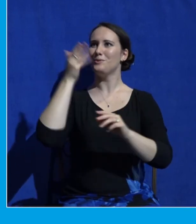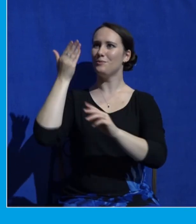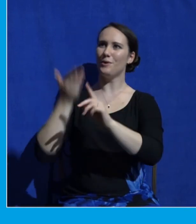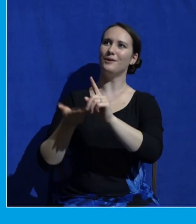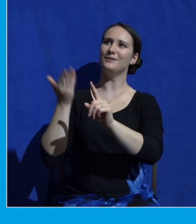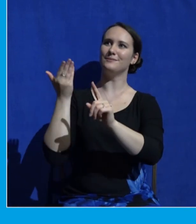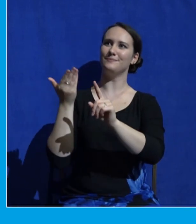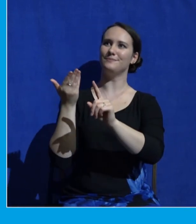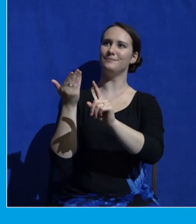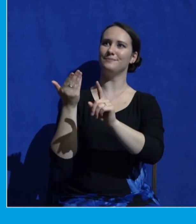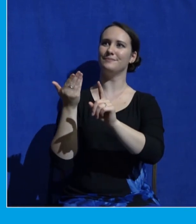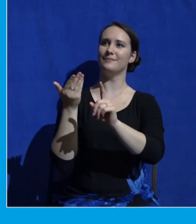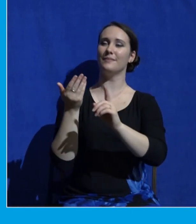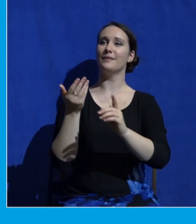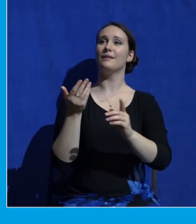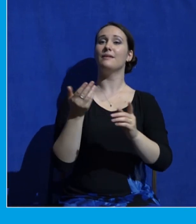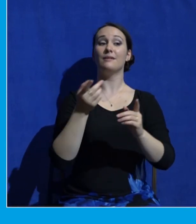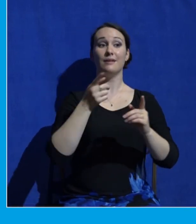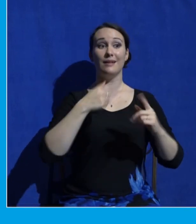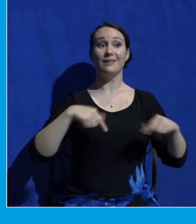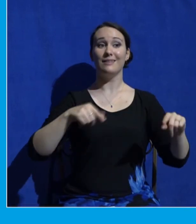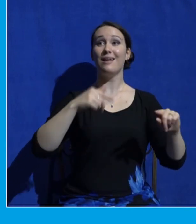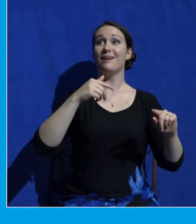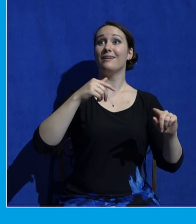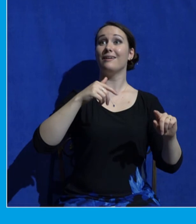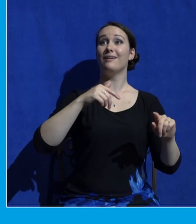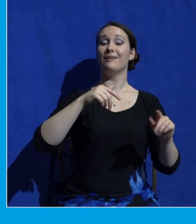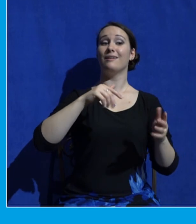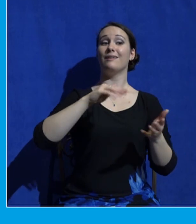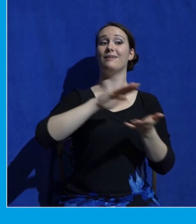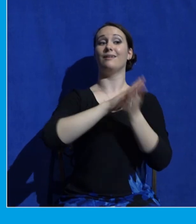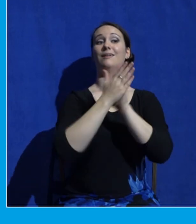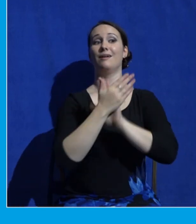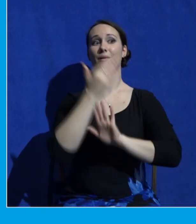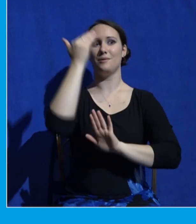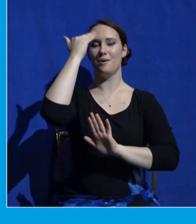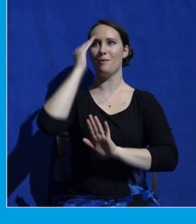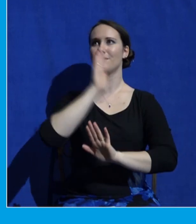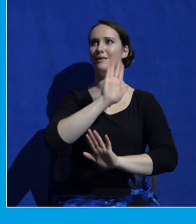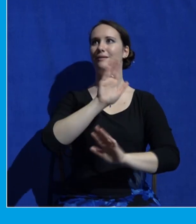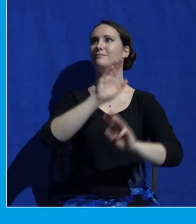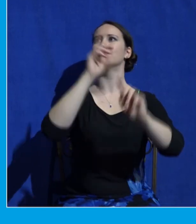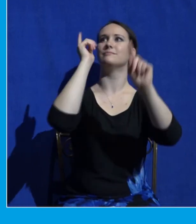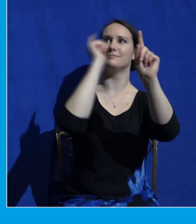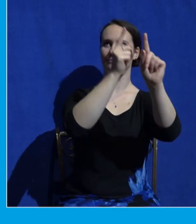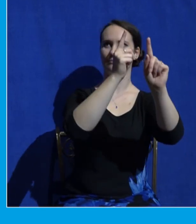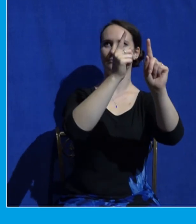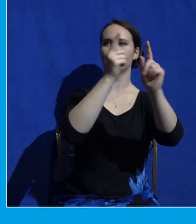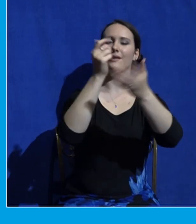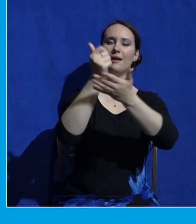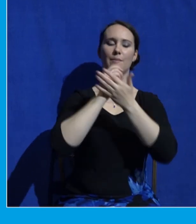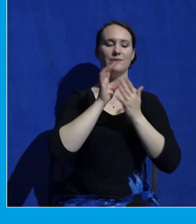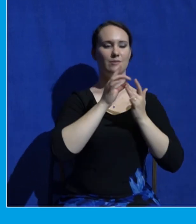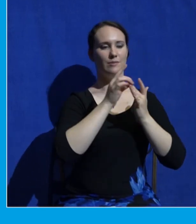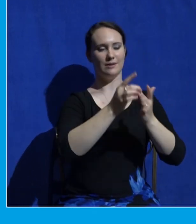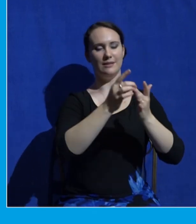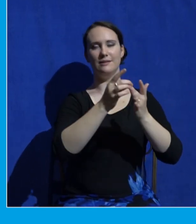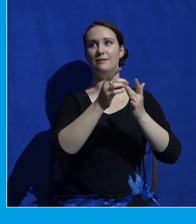realize their destiny in you lead guide bless us toward that end we pray in Jesus name and all